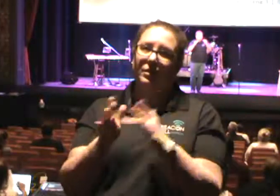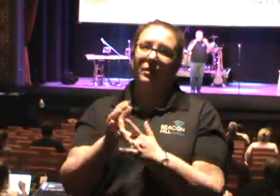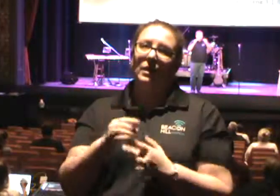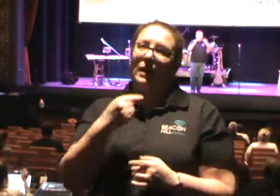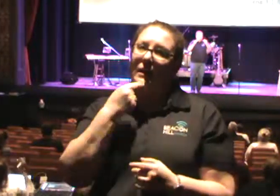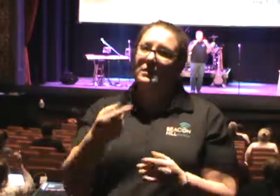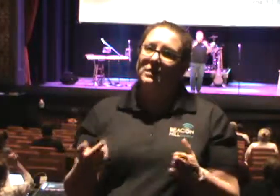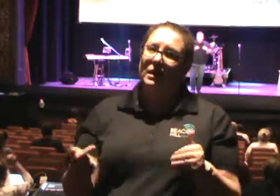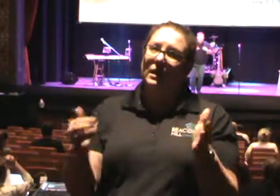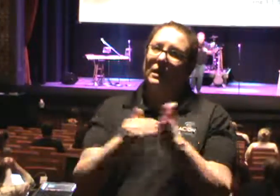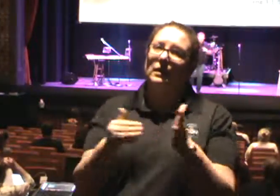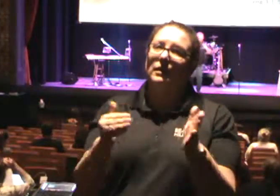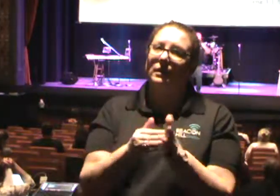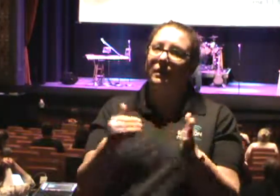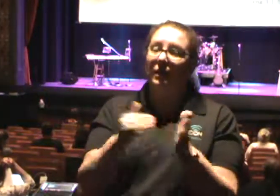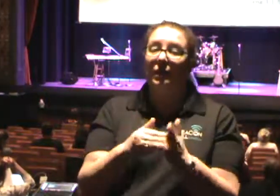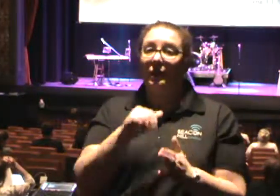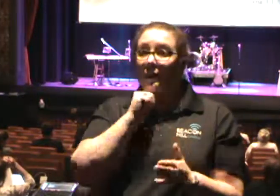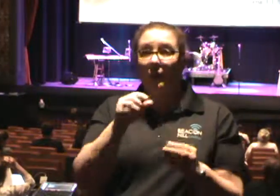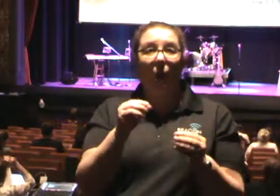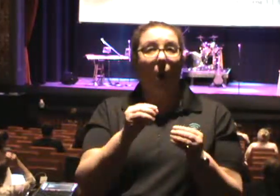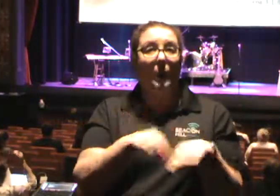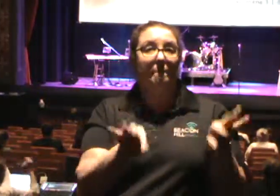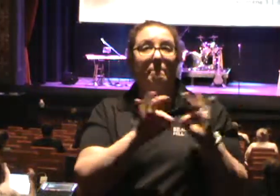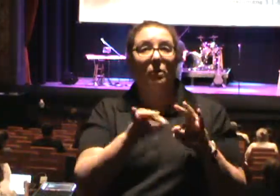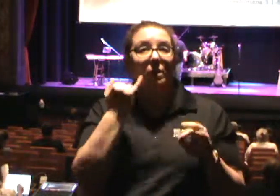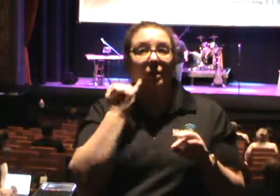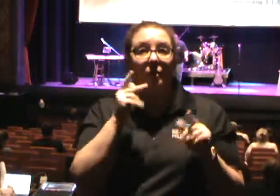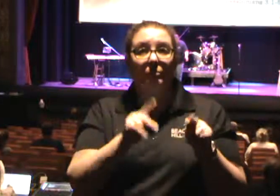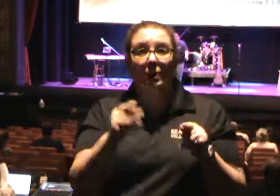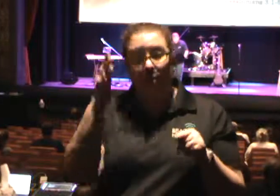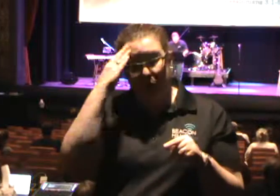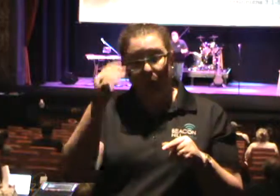care if they know who we are as long as they know who he is.